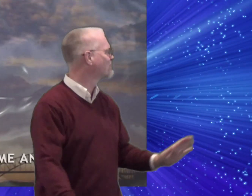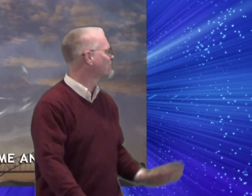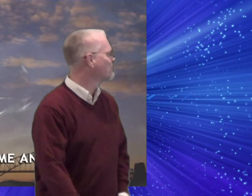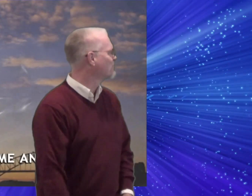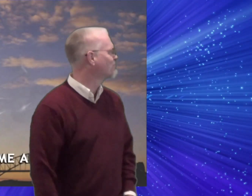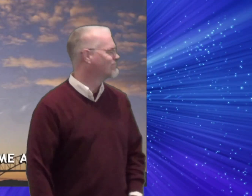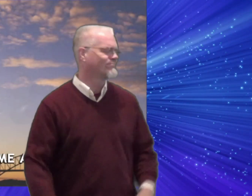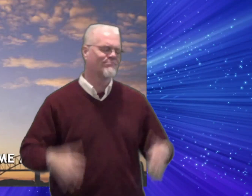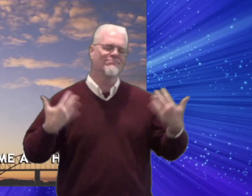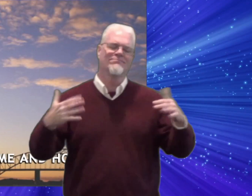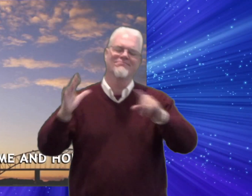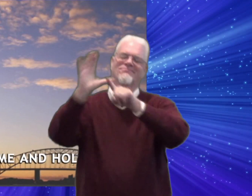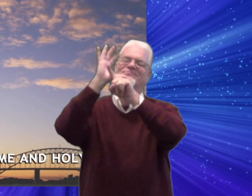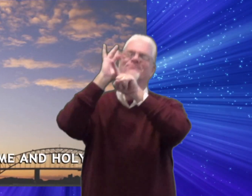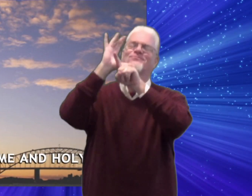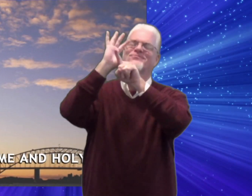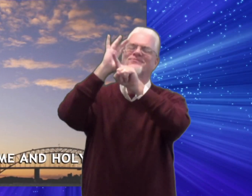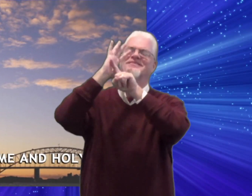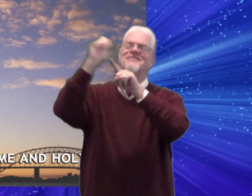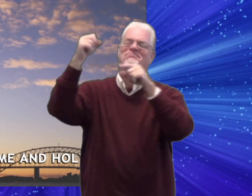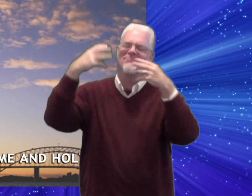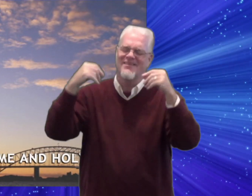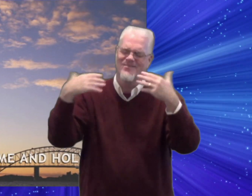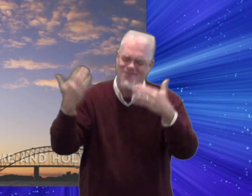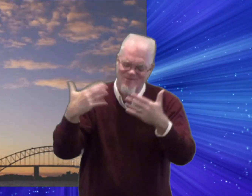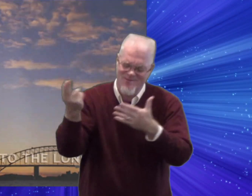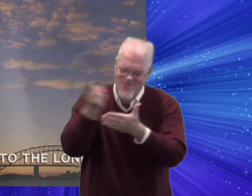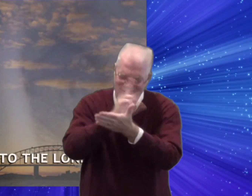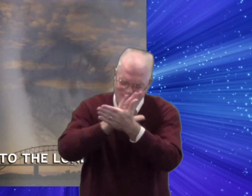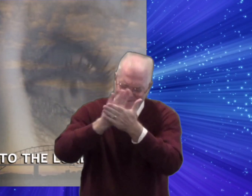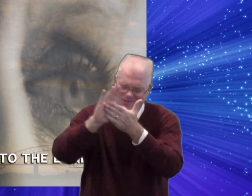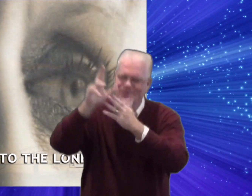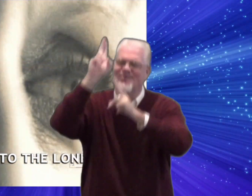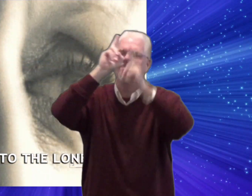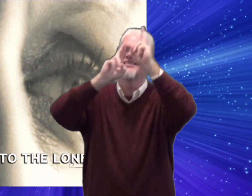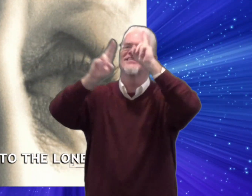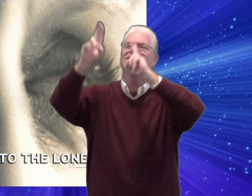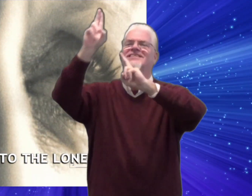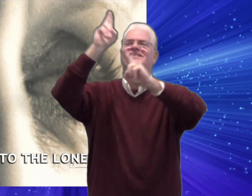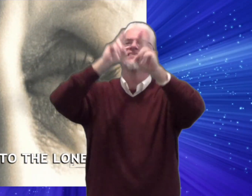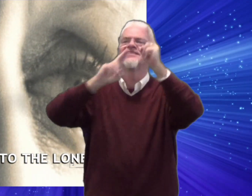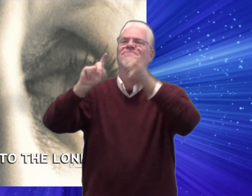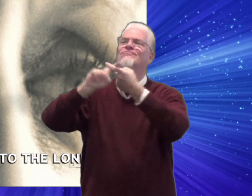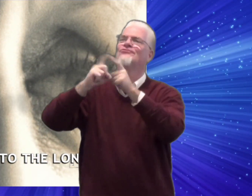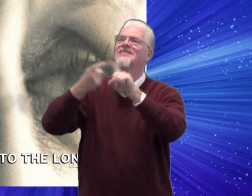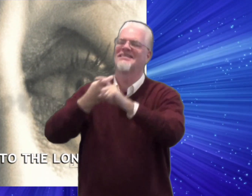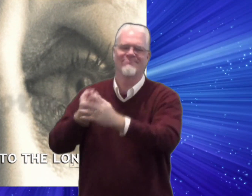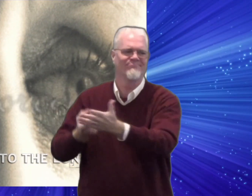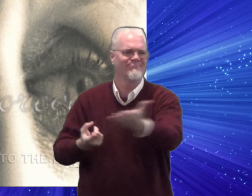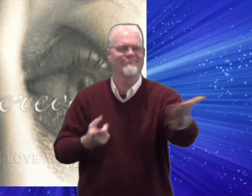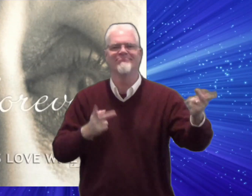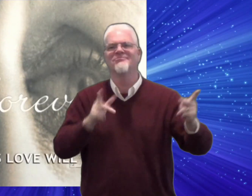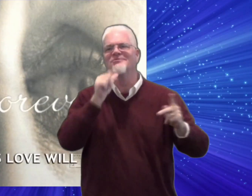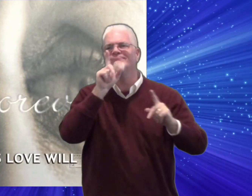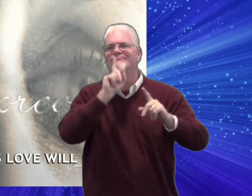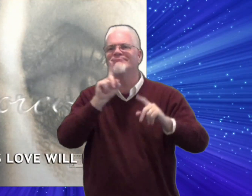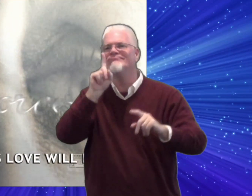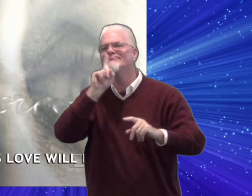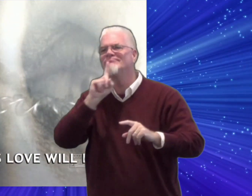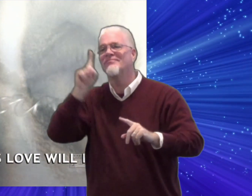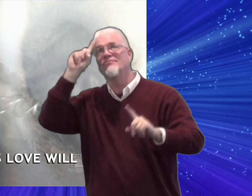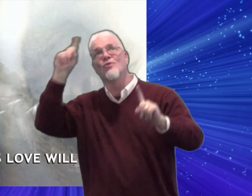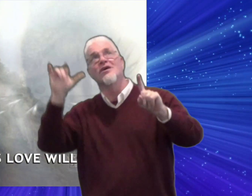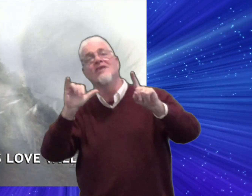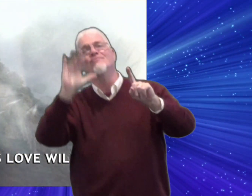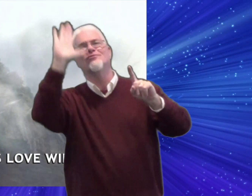Awesome and holy A friend to the lonely Forever